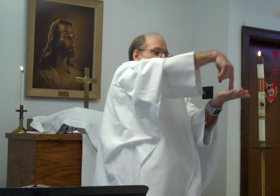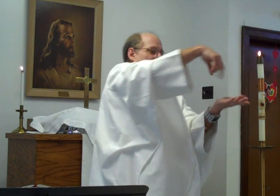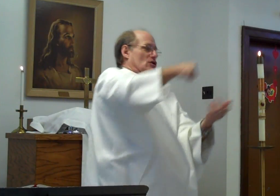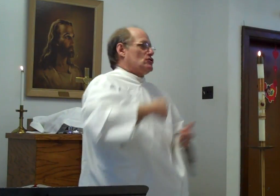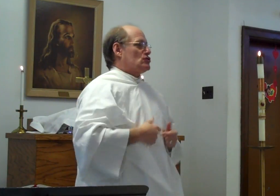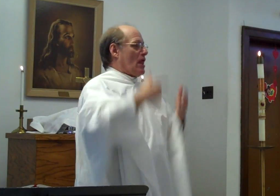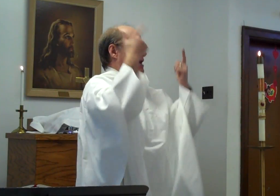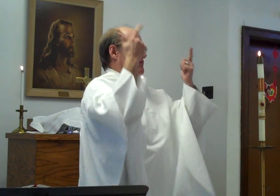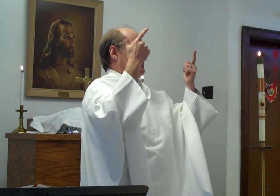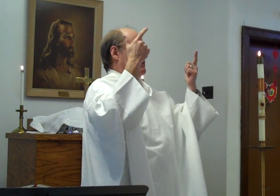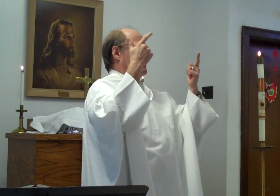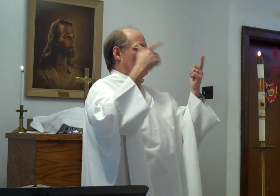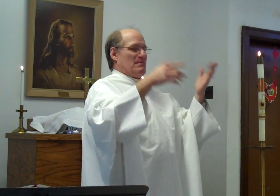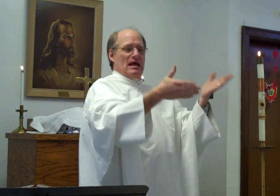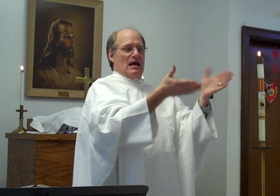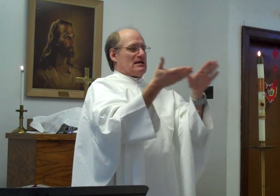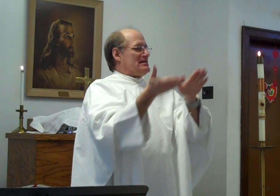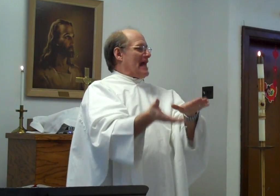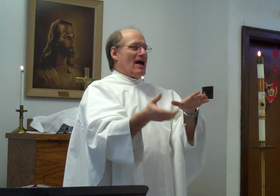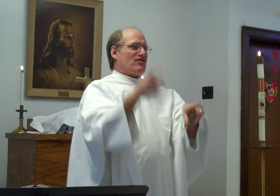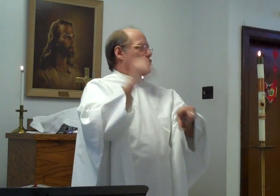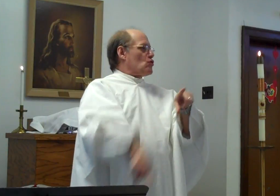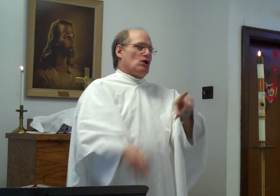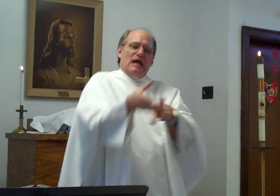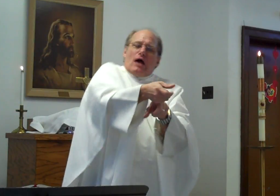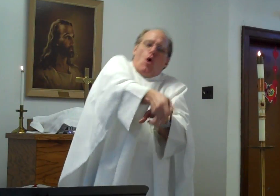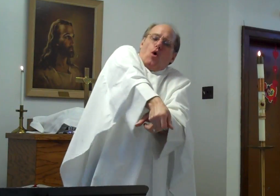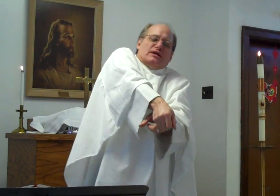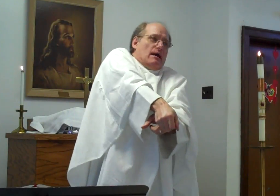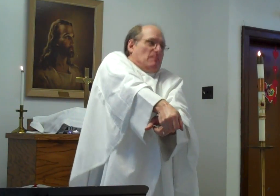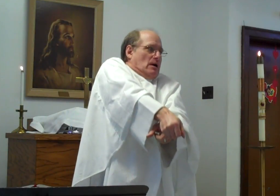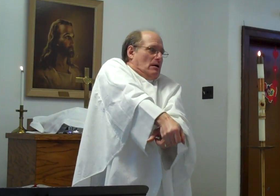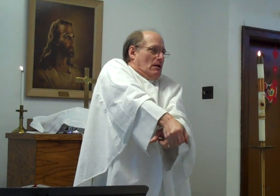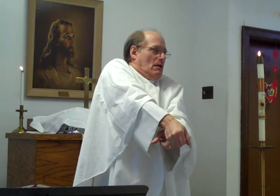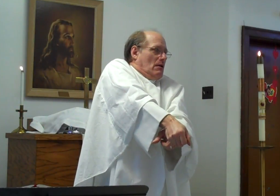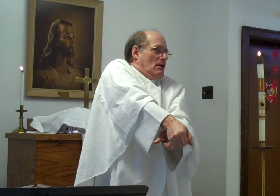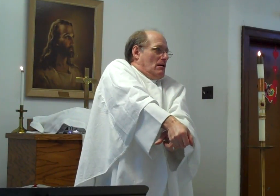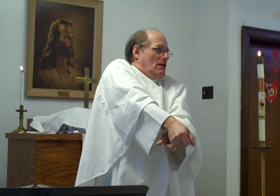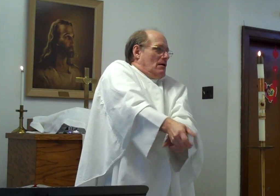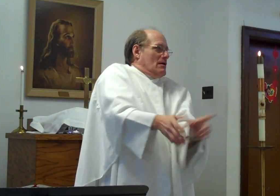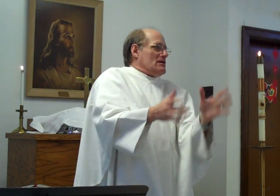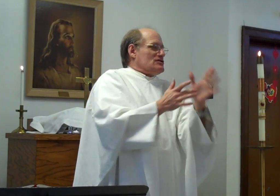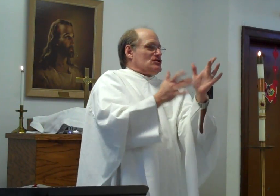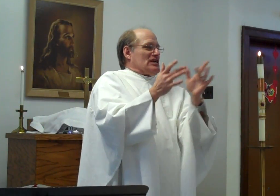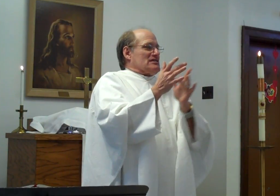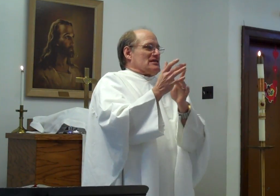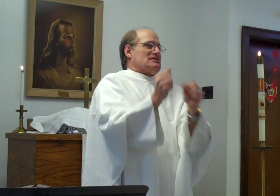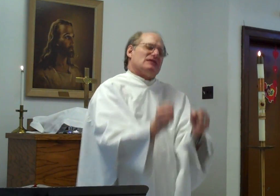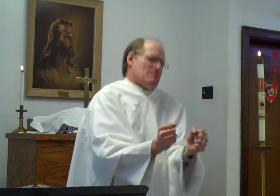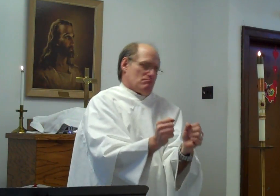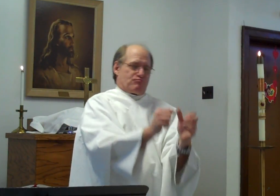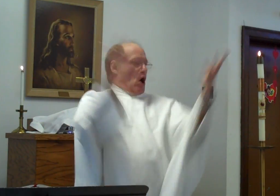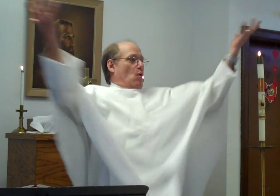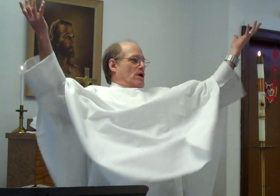to life. Death could not hold him. Jesus broke